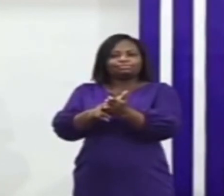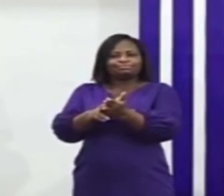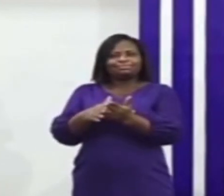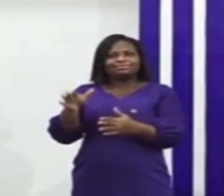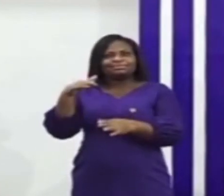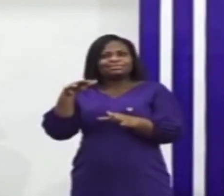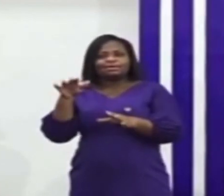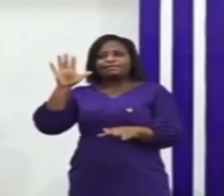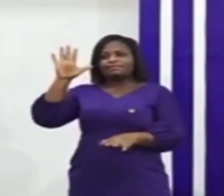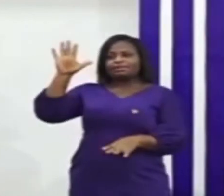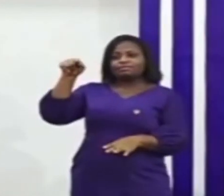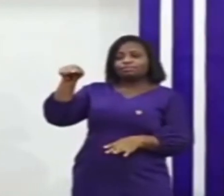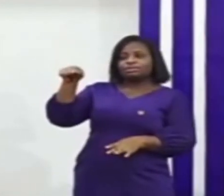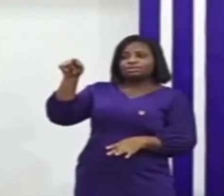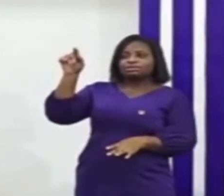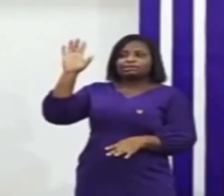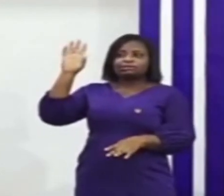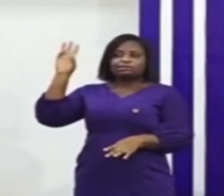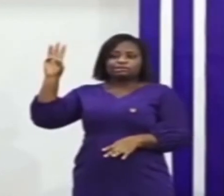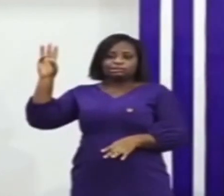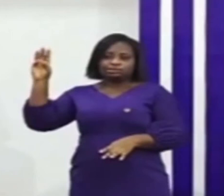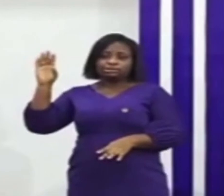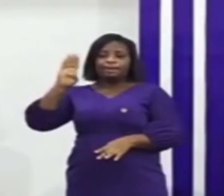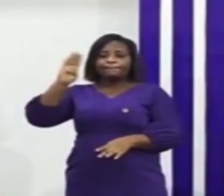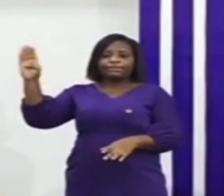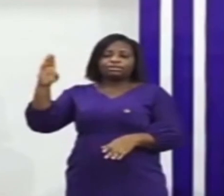5.66 billion ghana cities